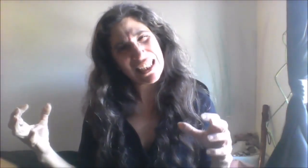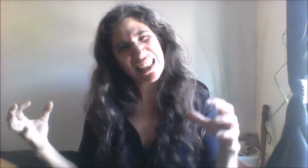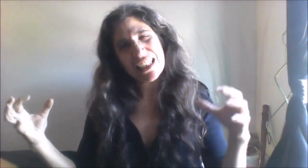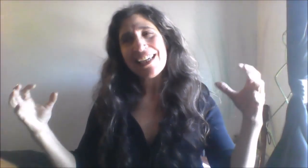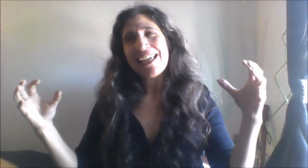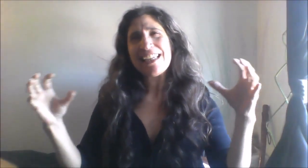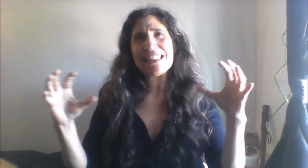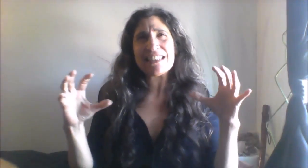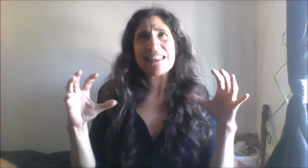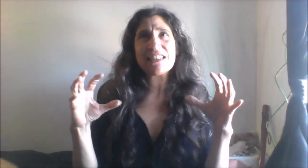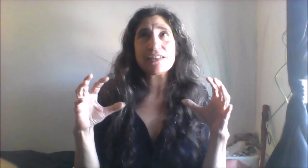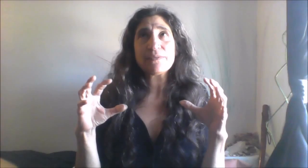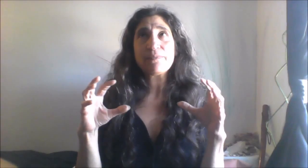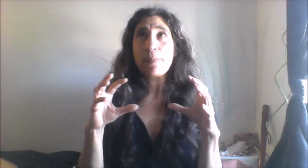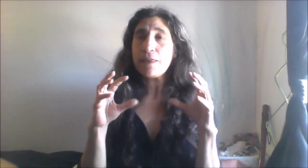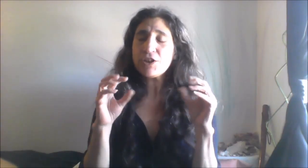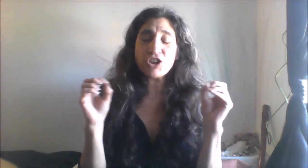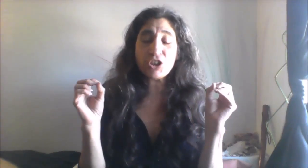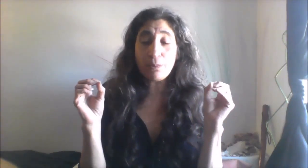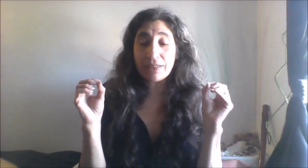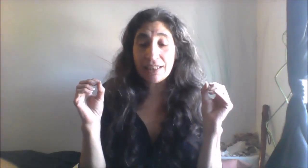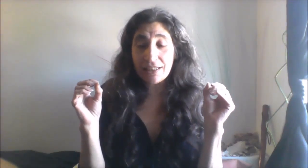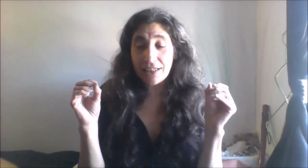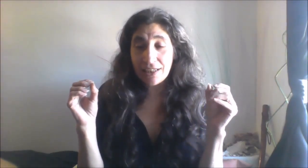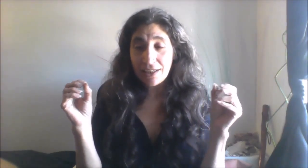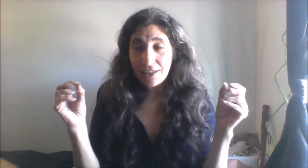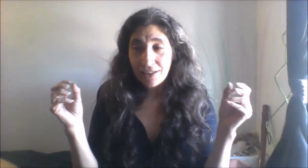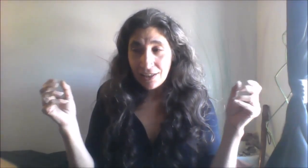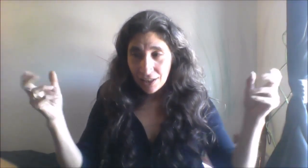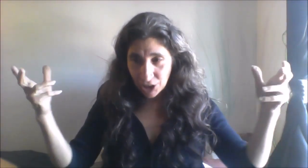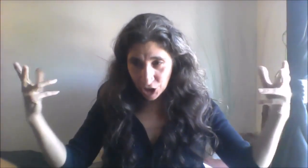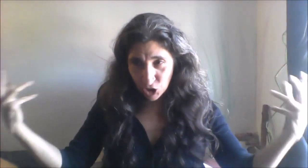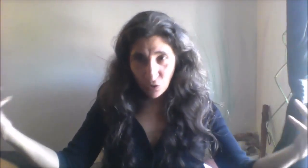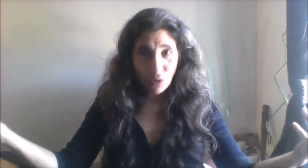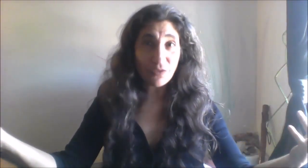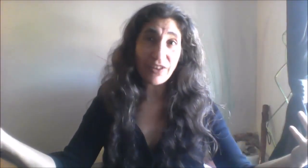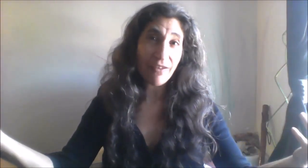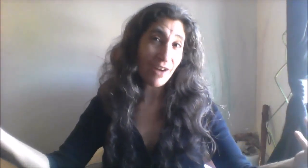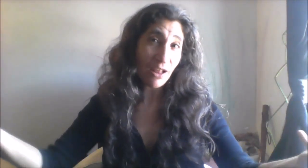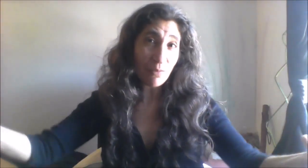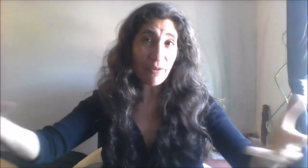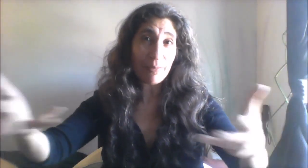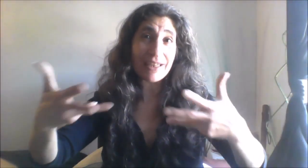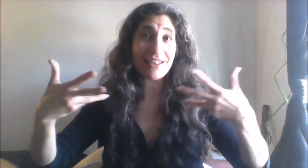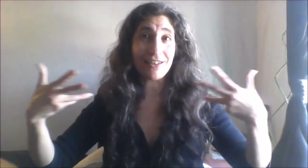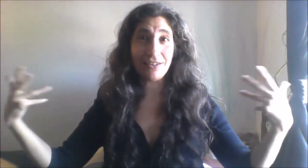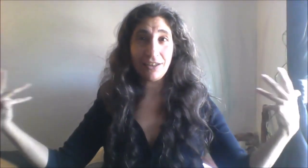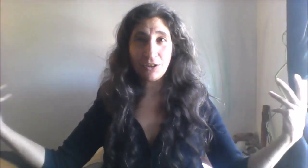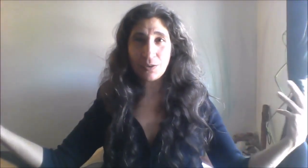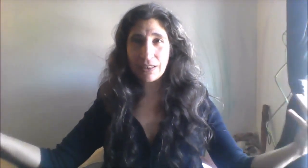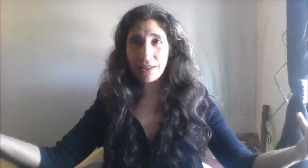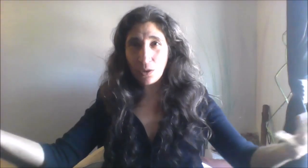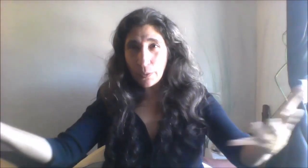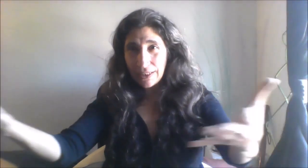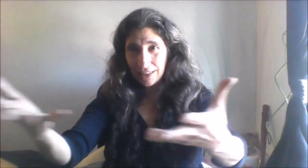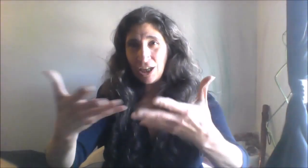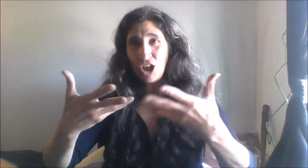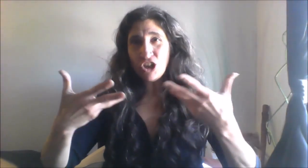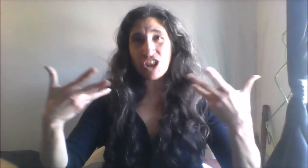is just completely in control of that realm of abundance you see the queen she